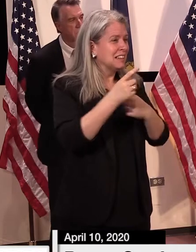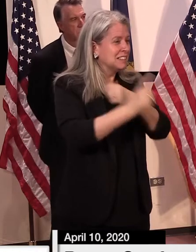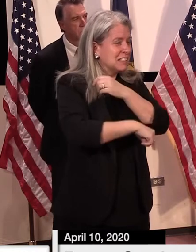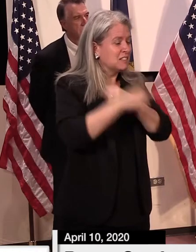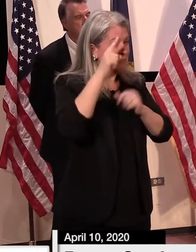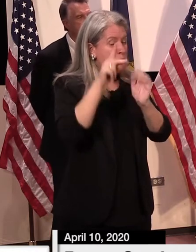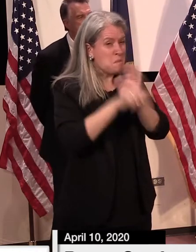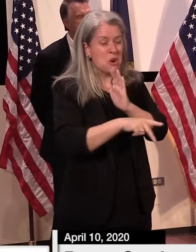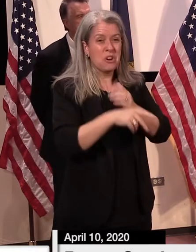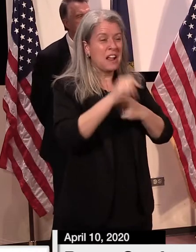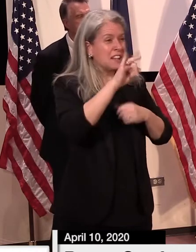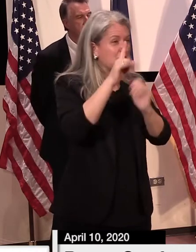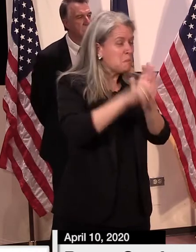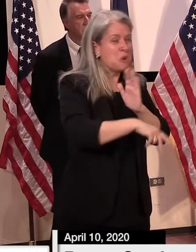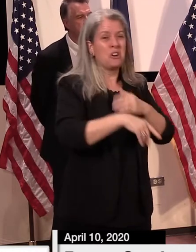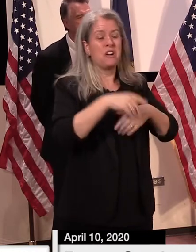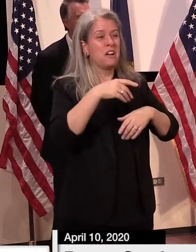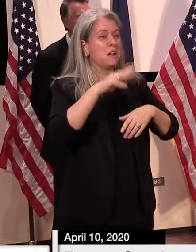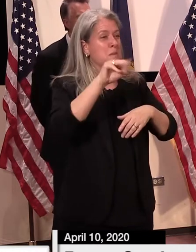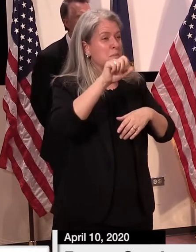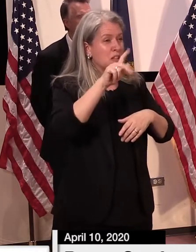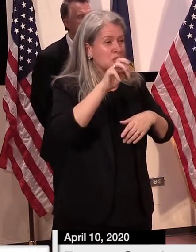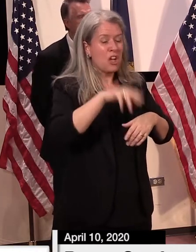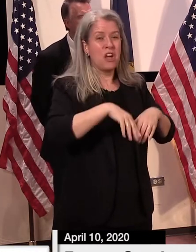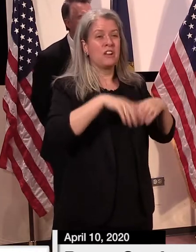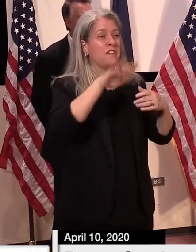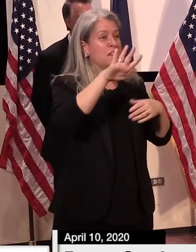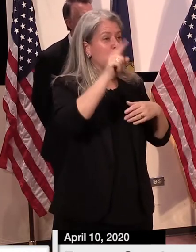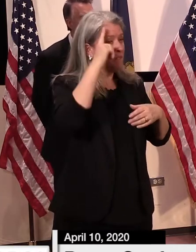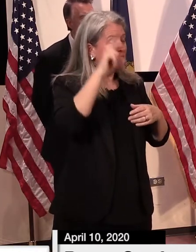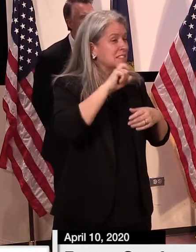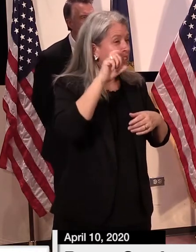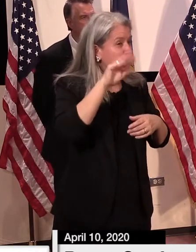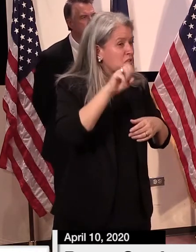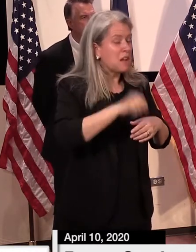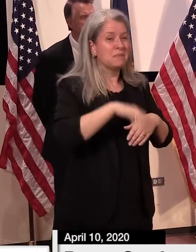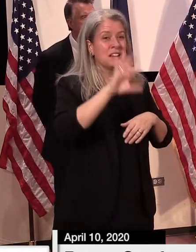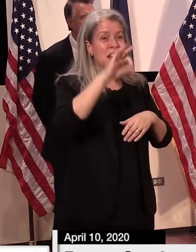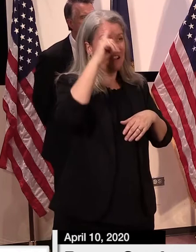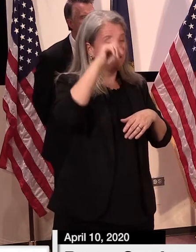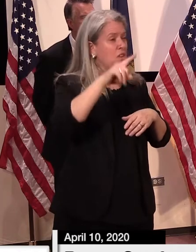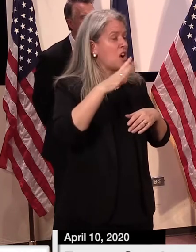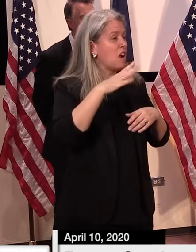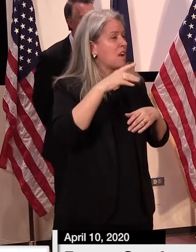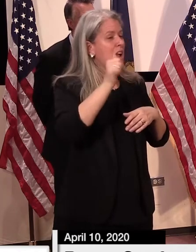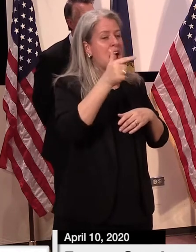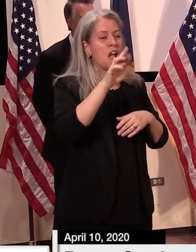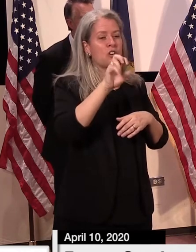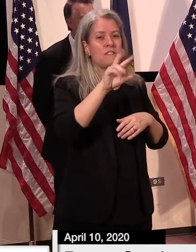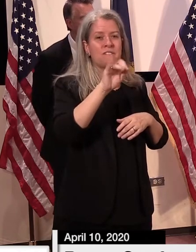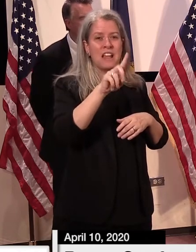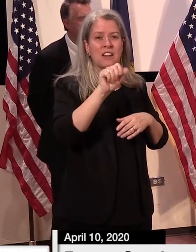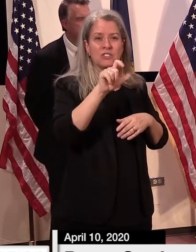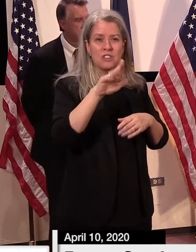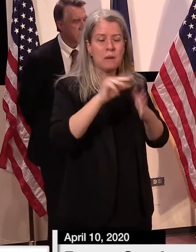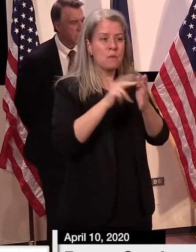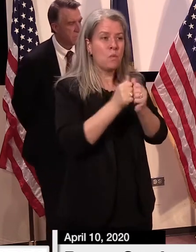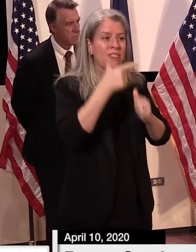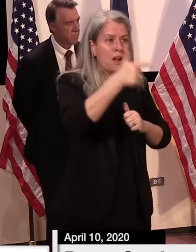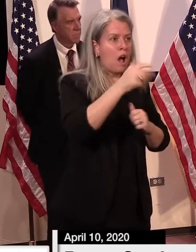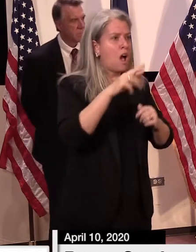for murder, attempted murder, manslaughter. 51 for sex crimes. Nine for aggravated assault.